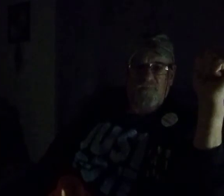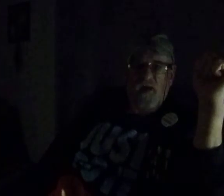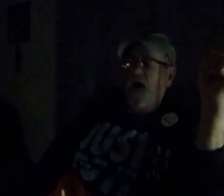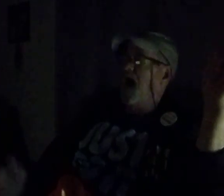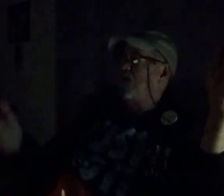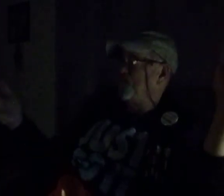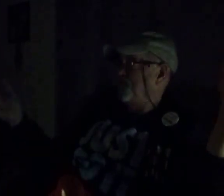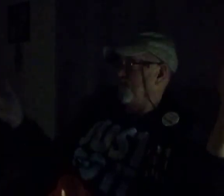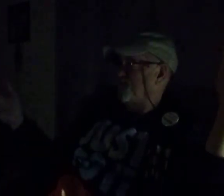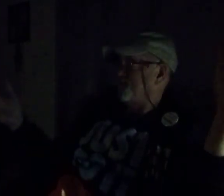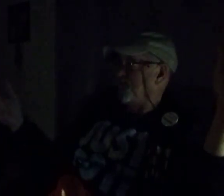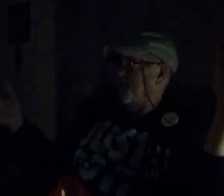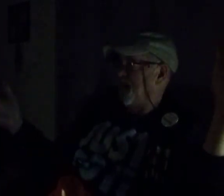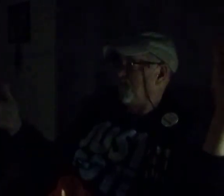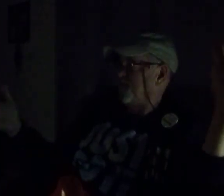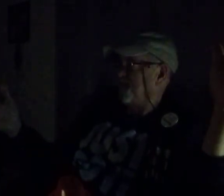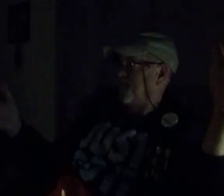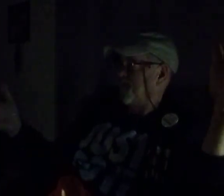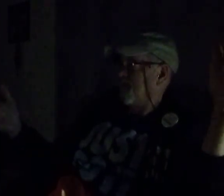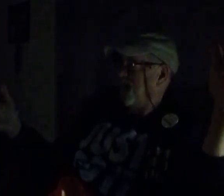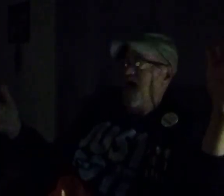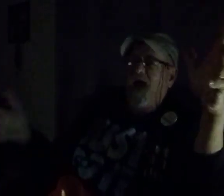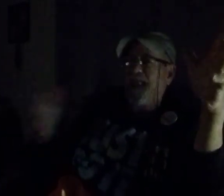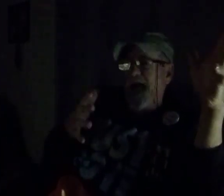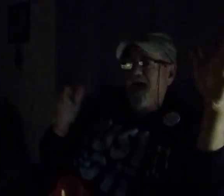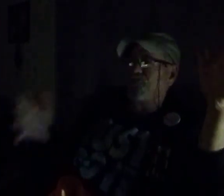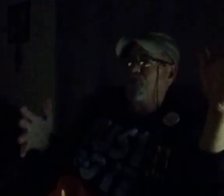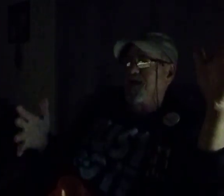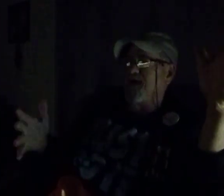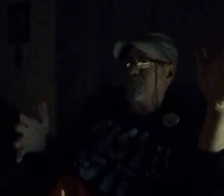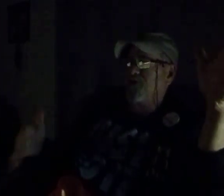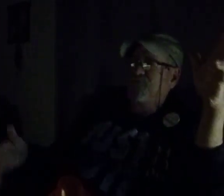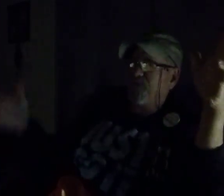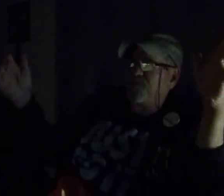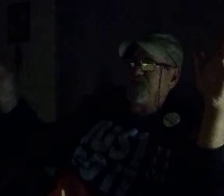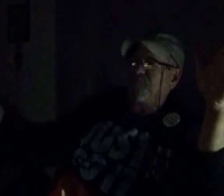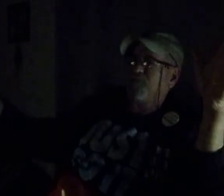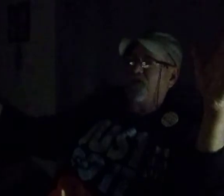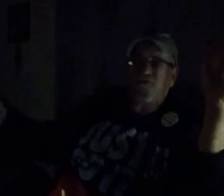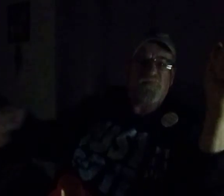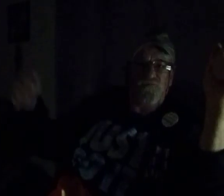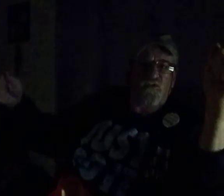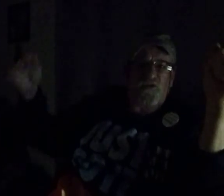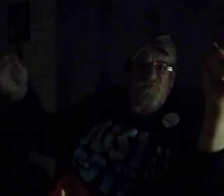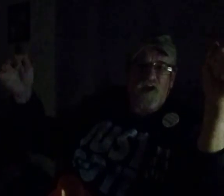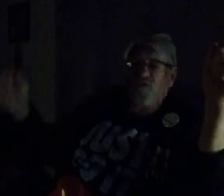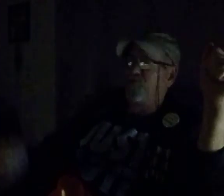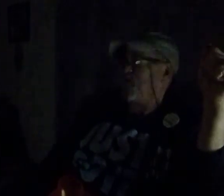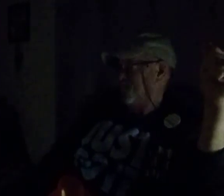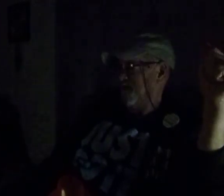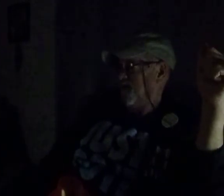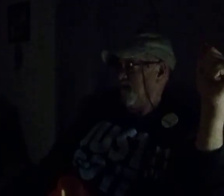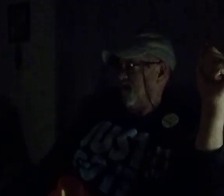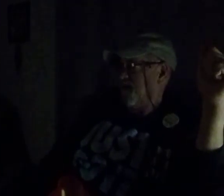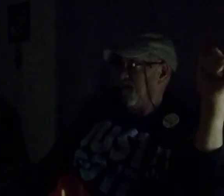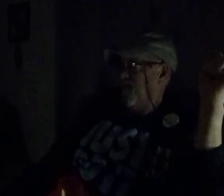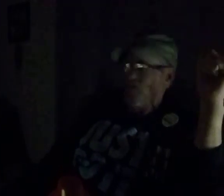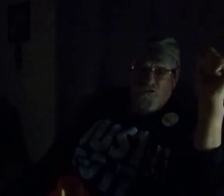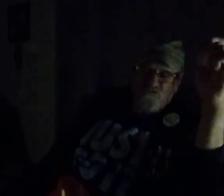I was there for seven hours, and I had to leave, fifteen minutes before the final vote. Well, there's